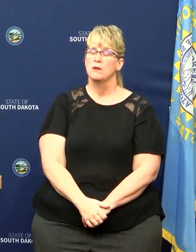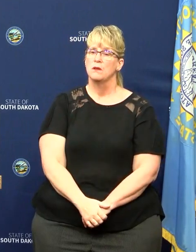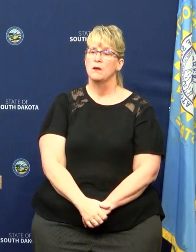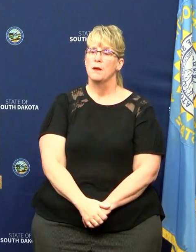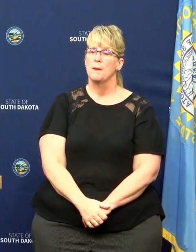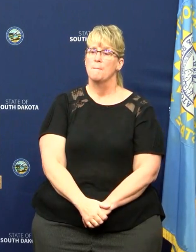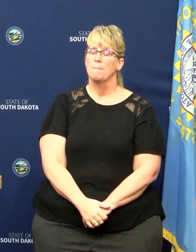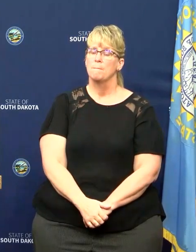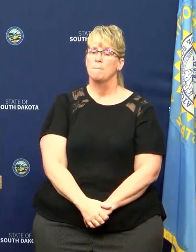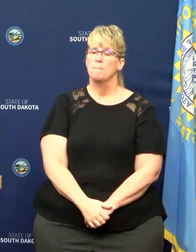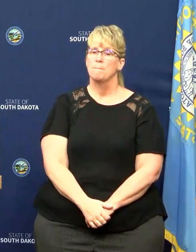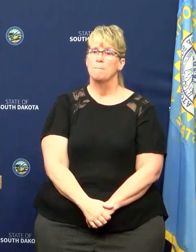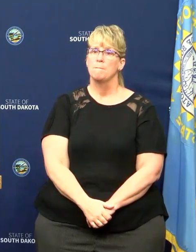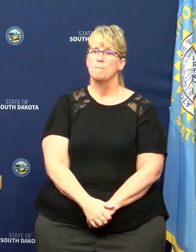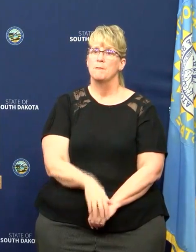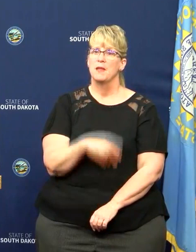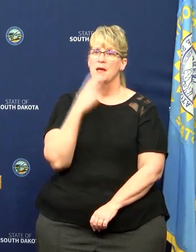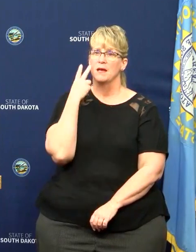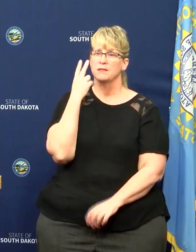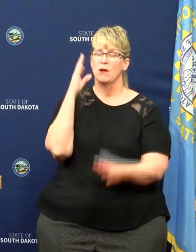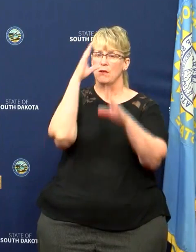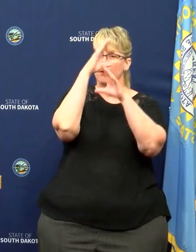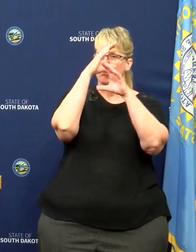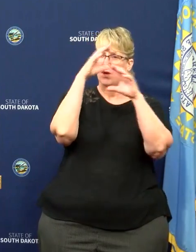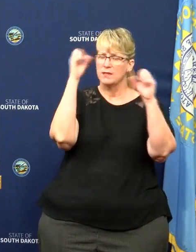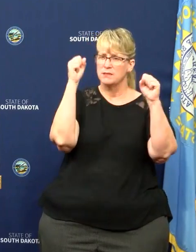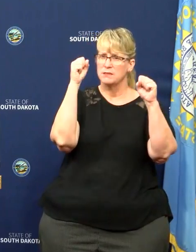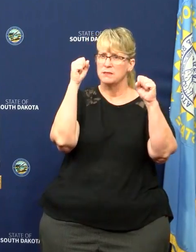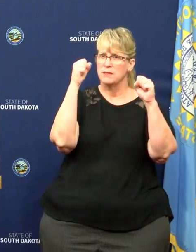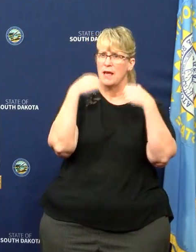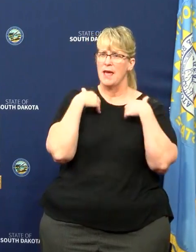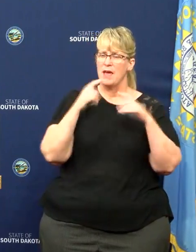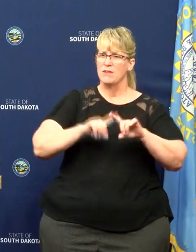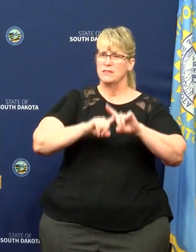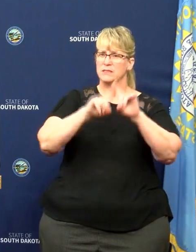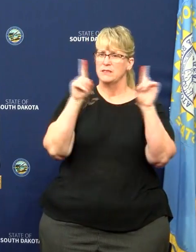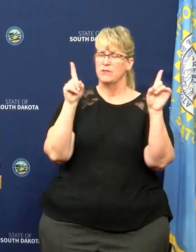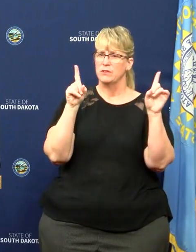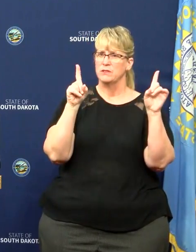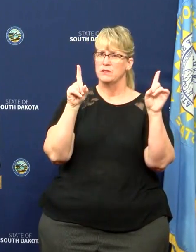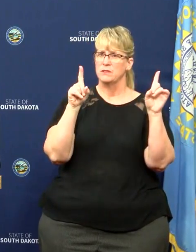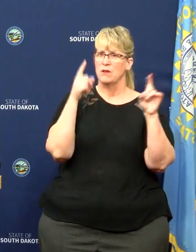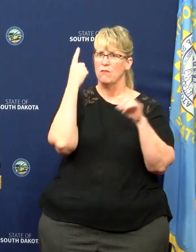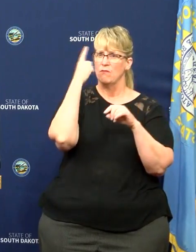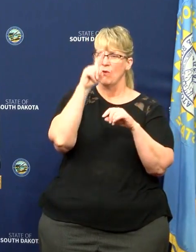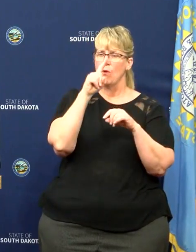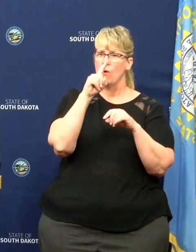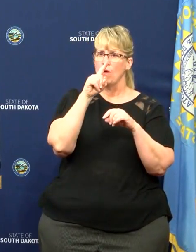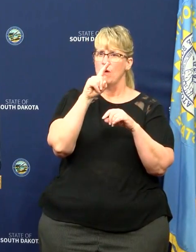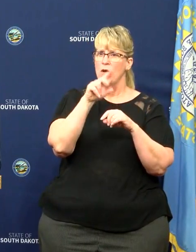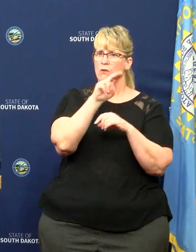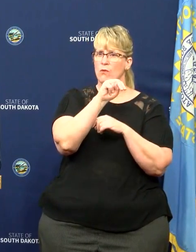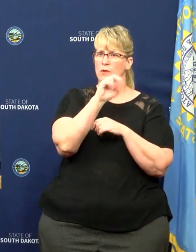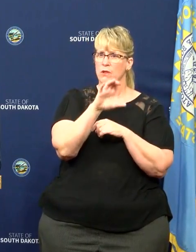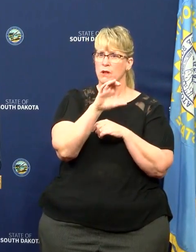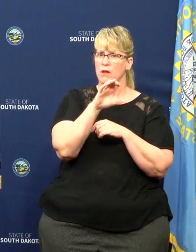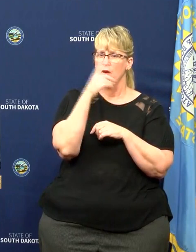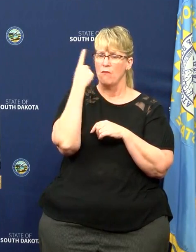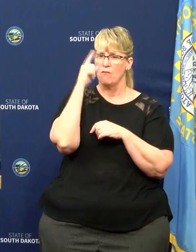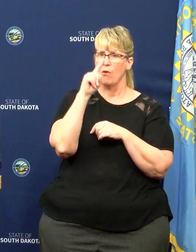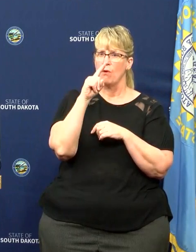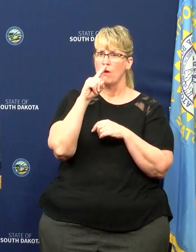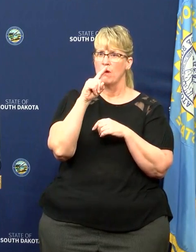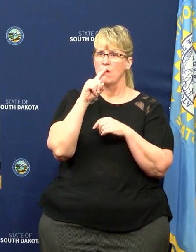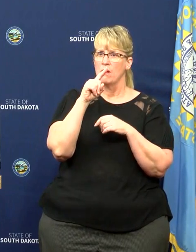I'm seeing that the President is considering a different location than North Carolina for the Republican National Convention. I was wondering